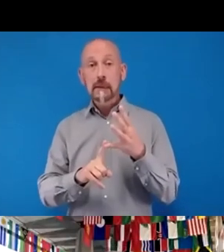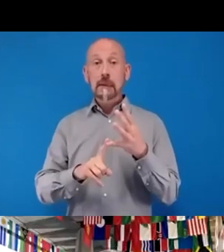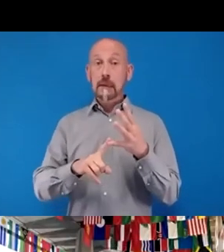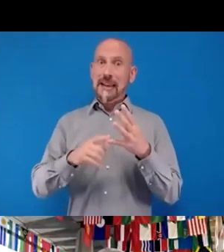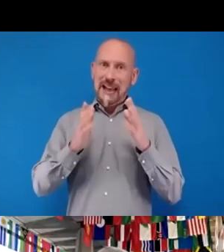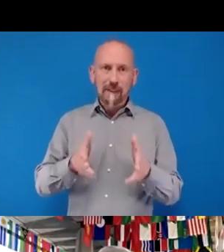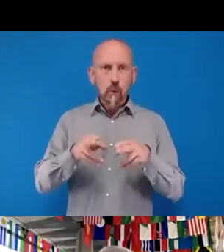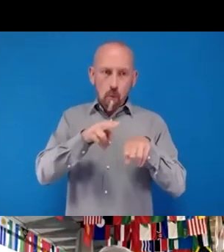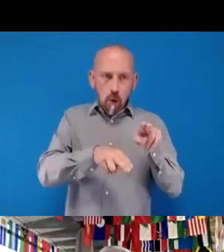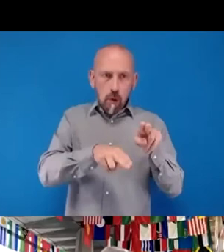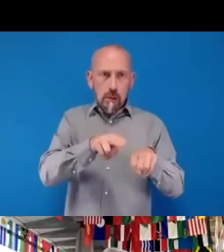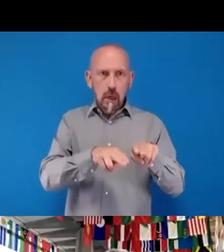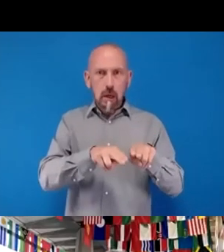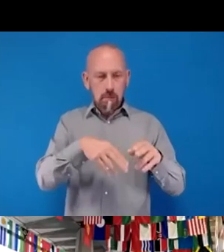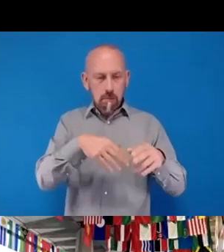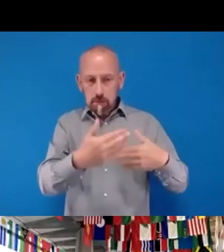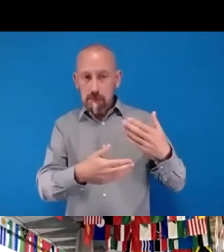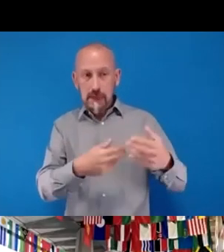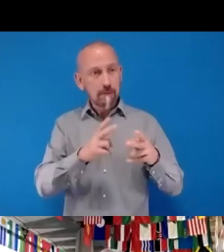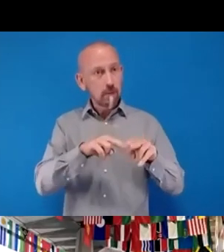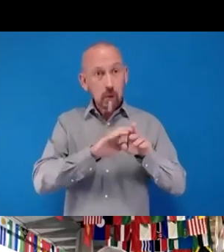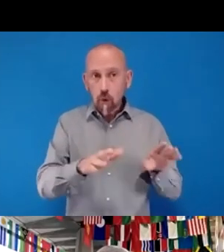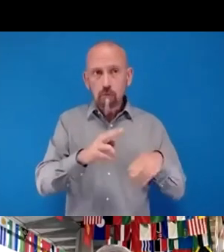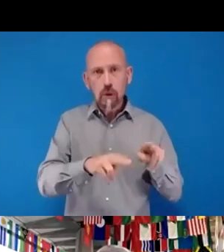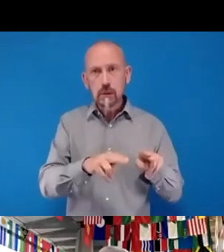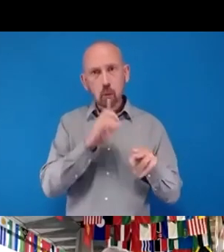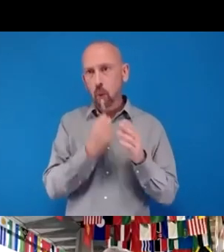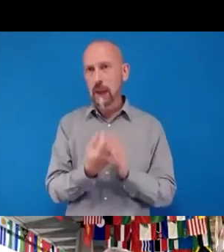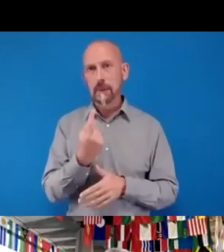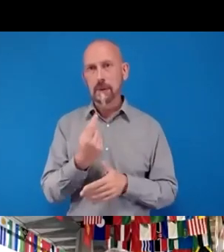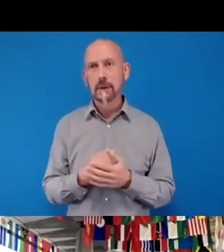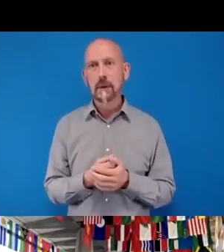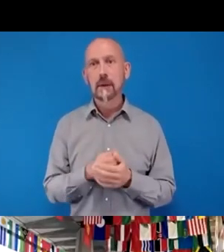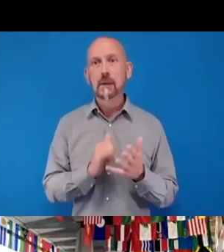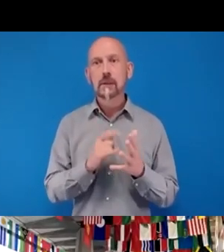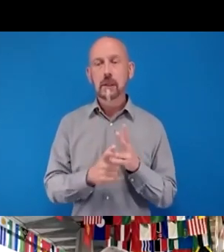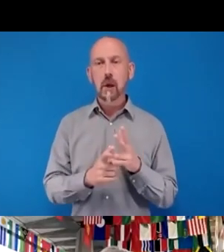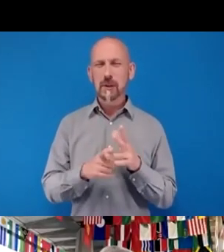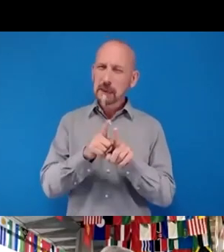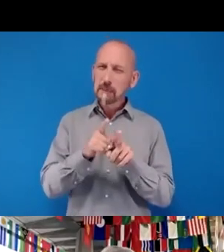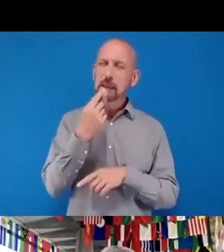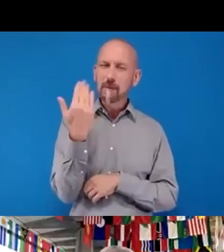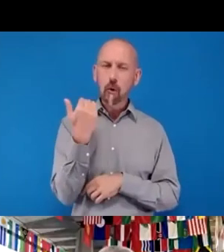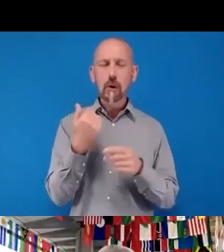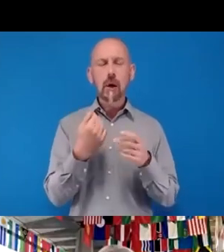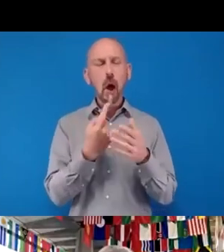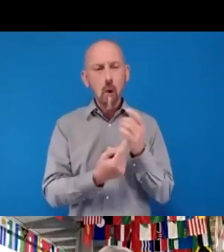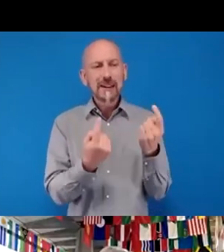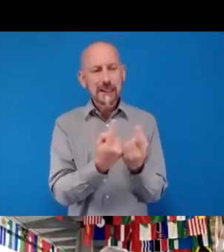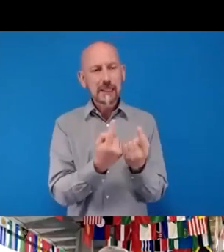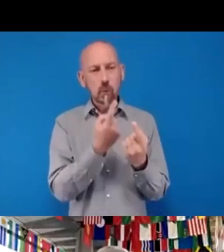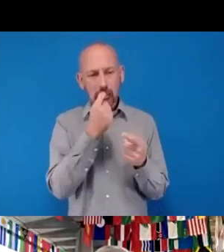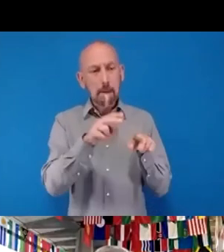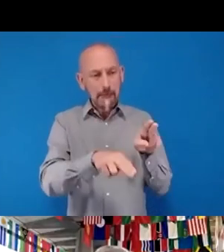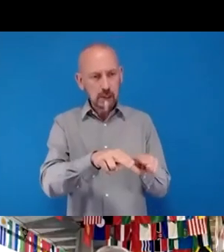things will happen. And as I said before, only what gets measured gets done.